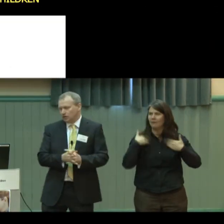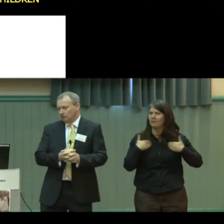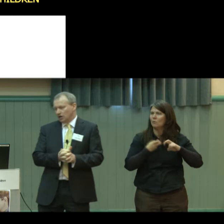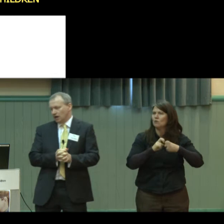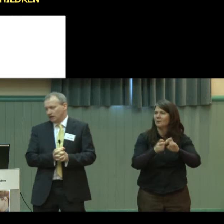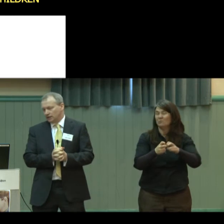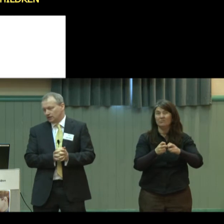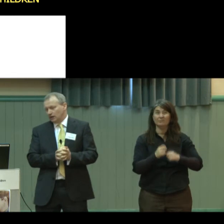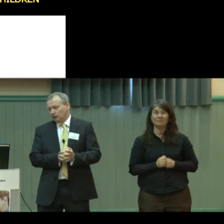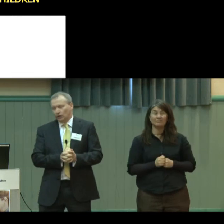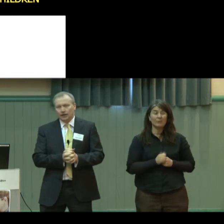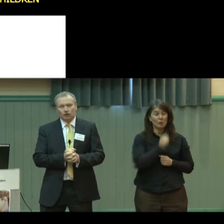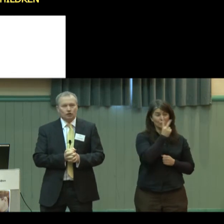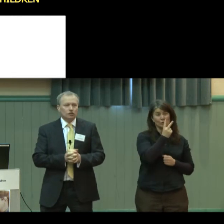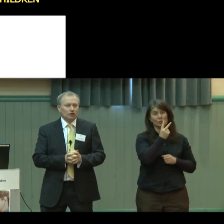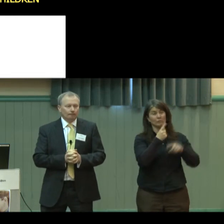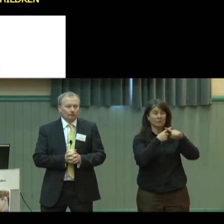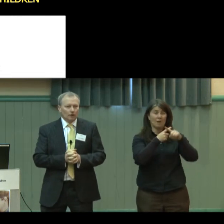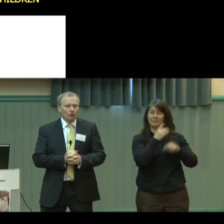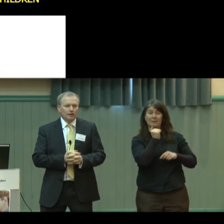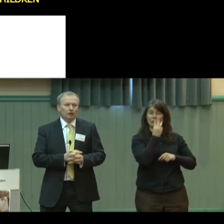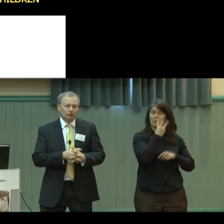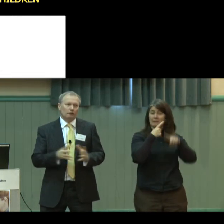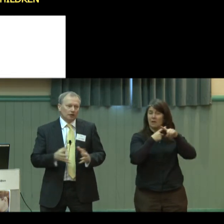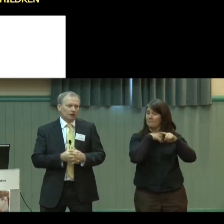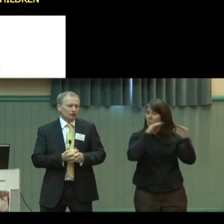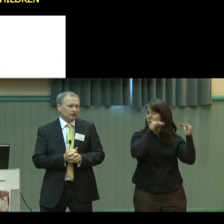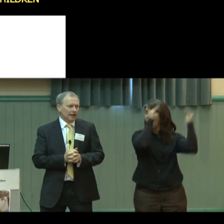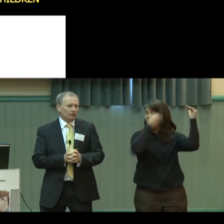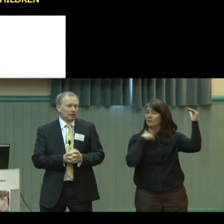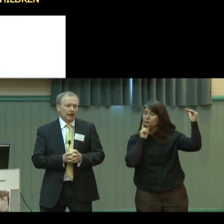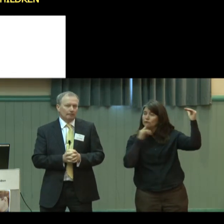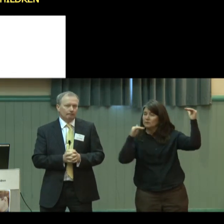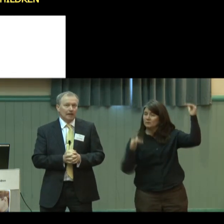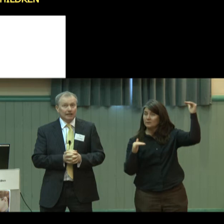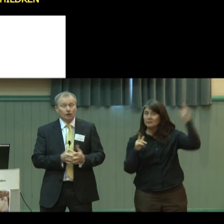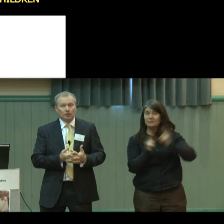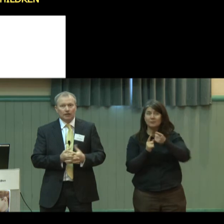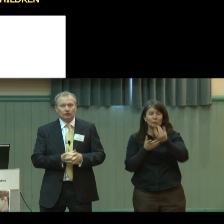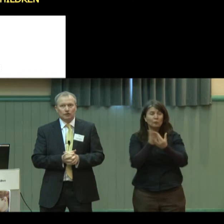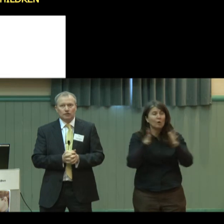times higher. And that's really across quite a lot of different countries now, mainly European countries.